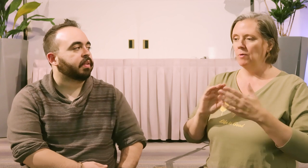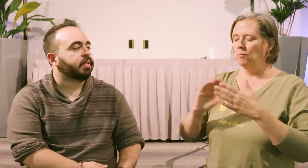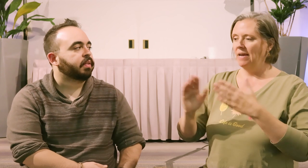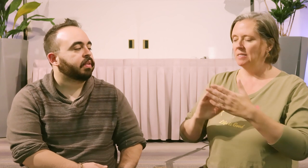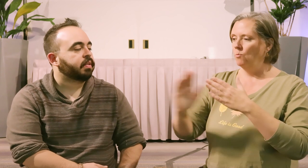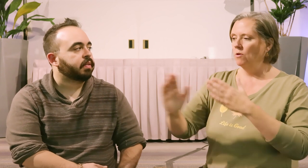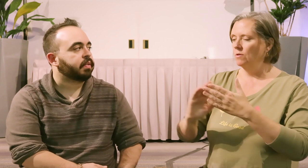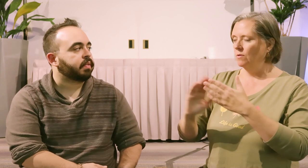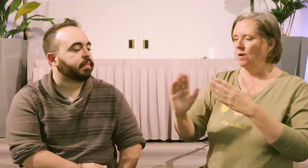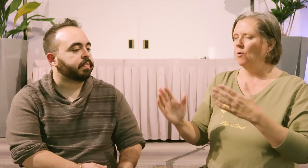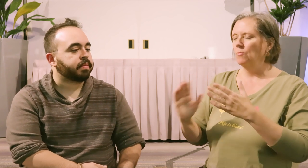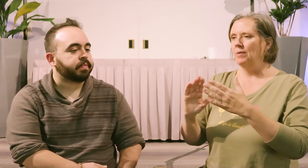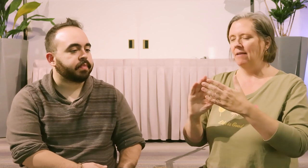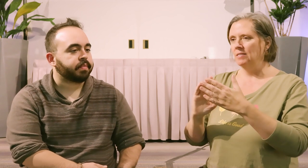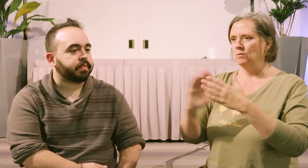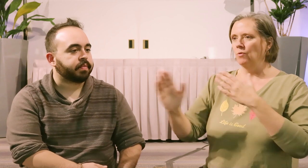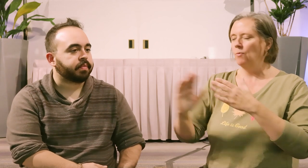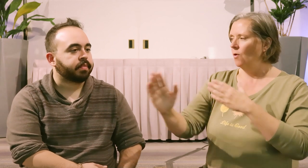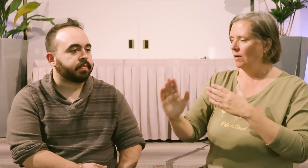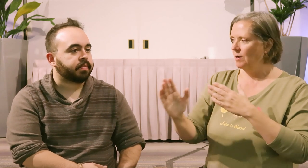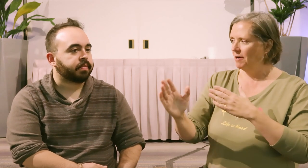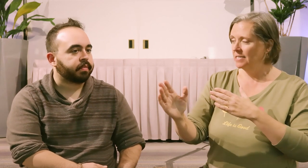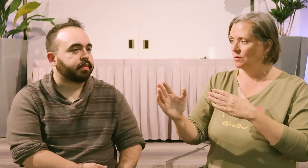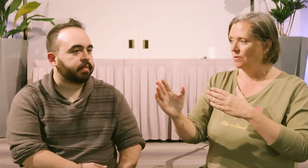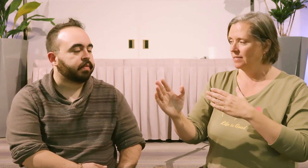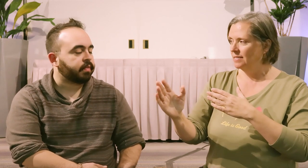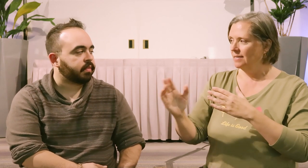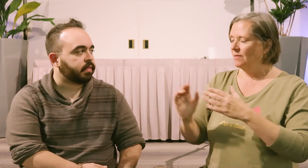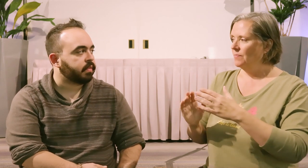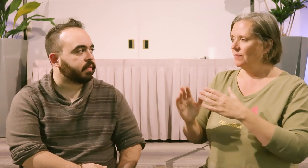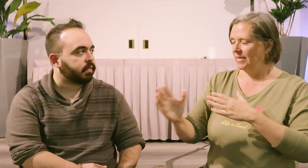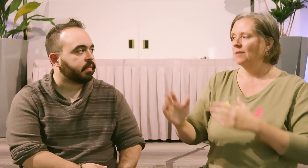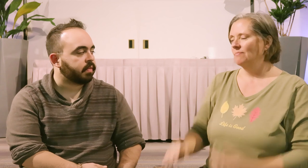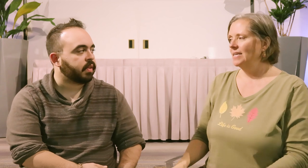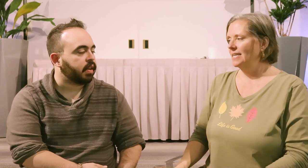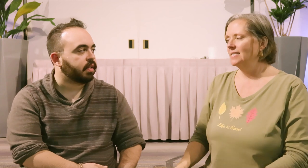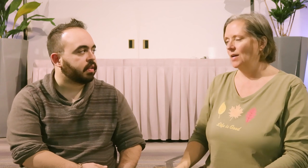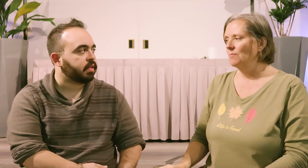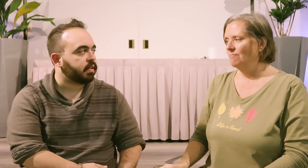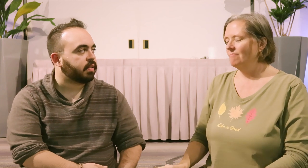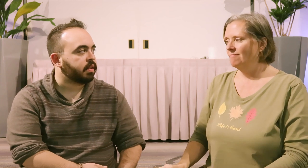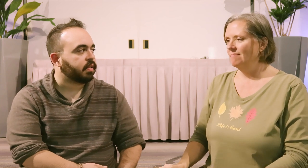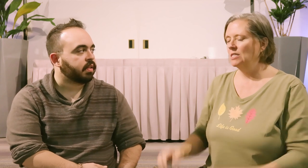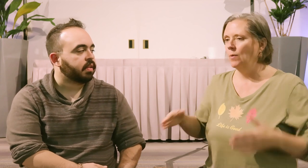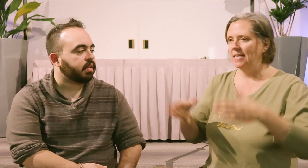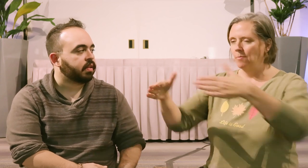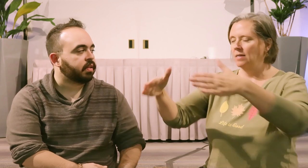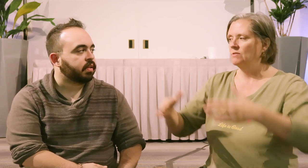have this moral, or not moral, but we have this north pole that we are oriented towards. Yeah. Yeah. It's always like a positive